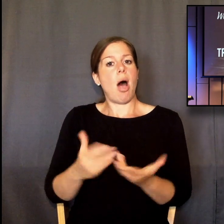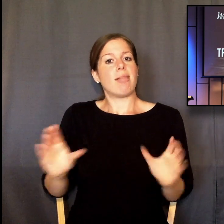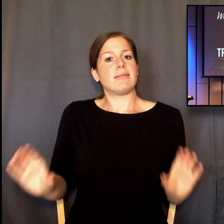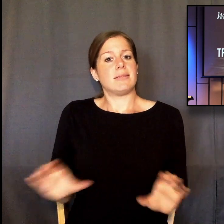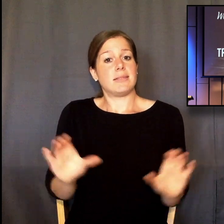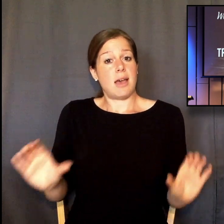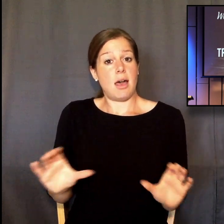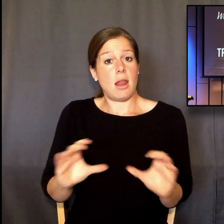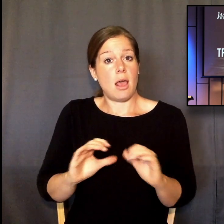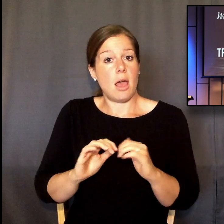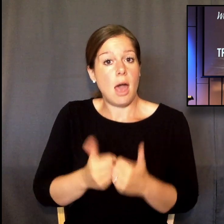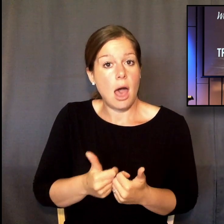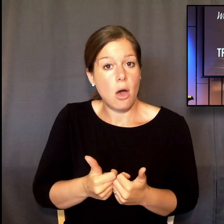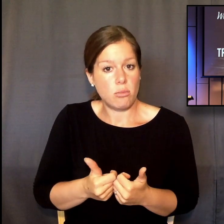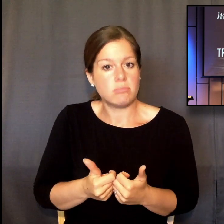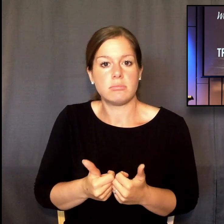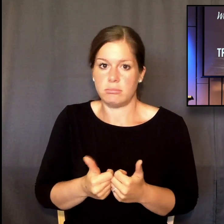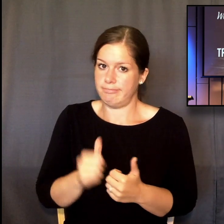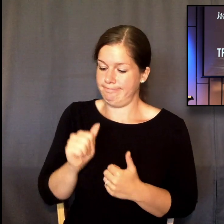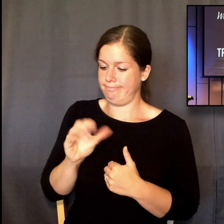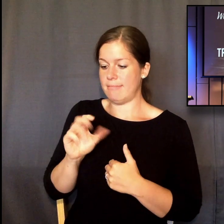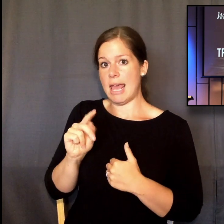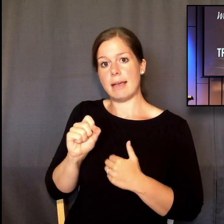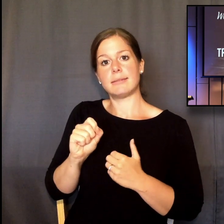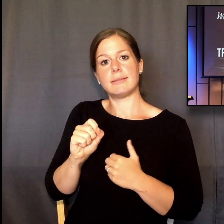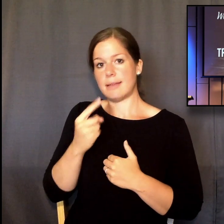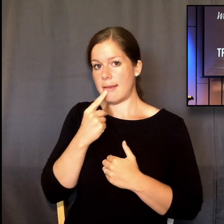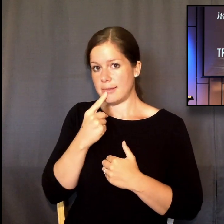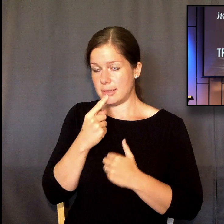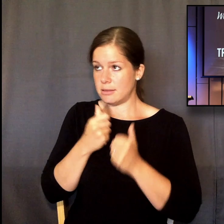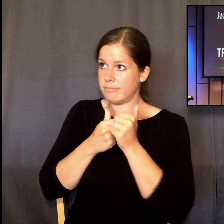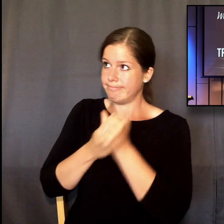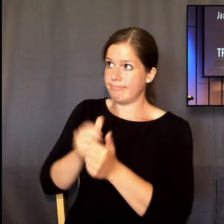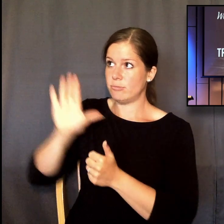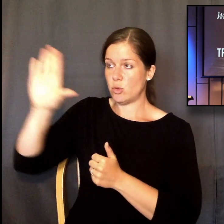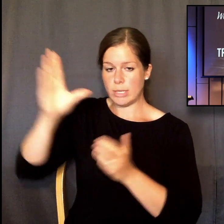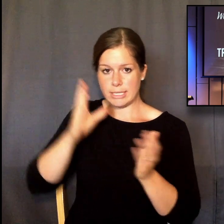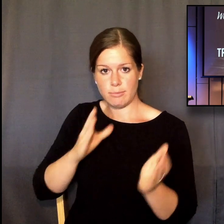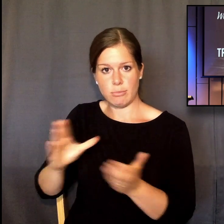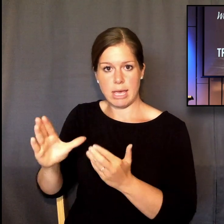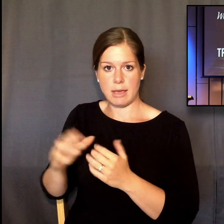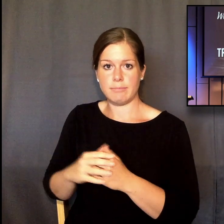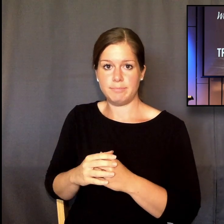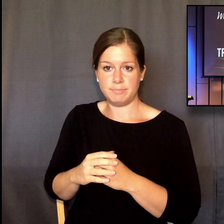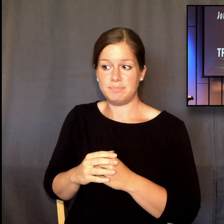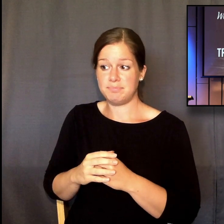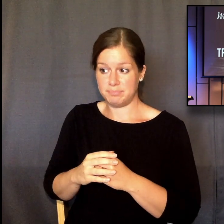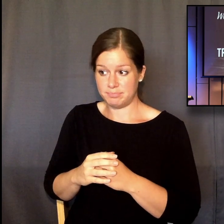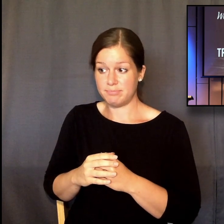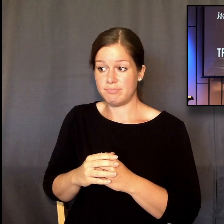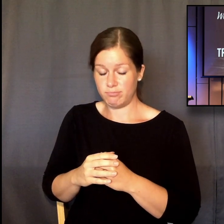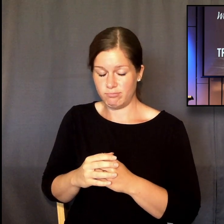According to the predetermined plan and foreknowledge of God. There is not one random,